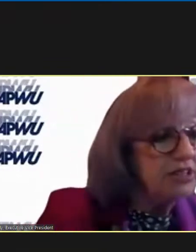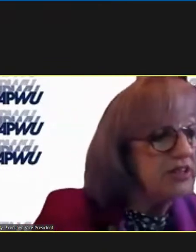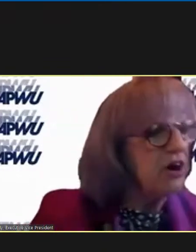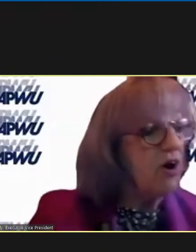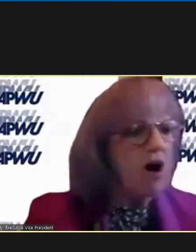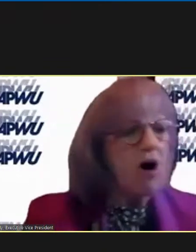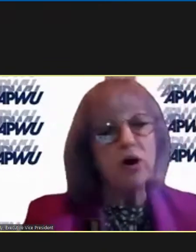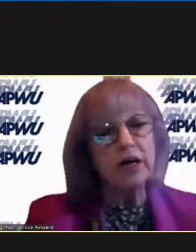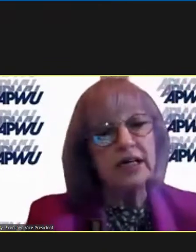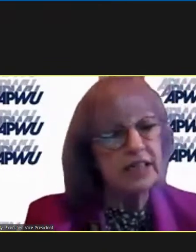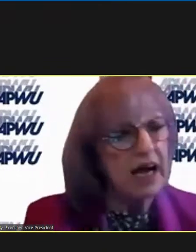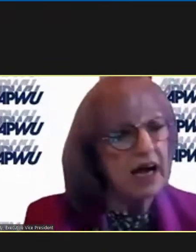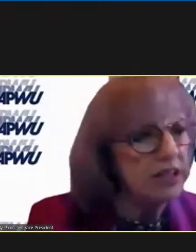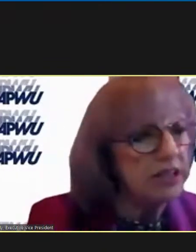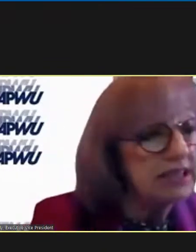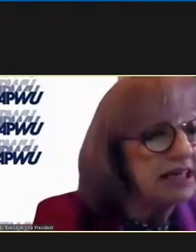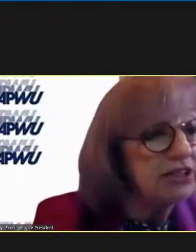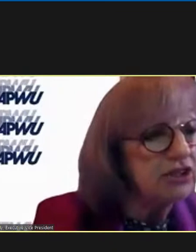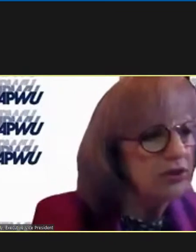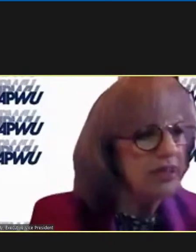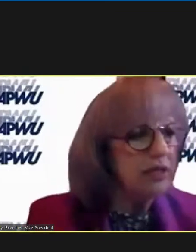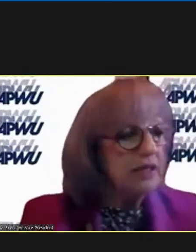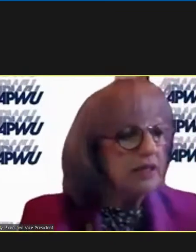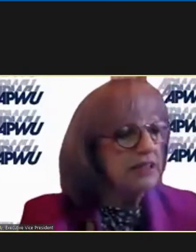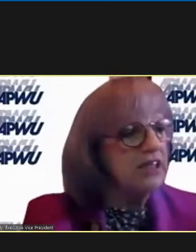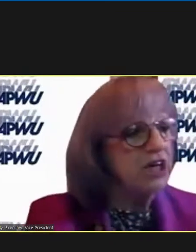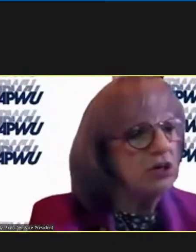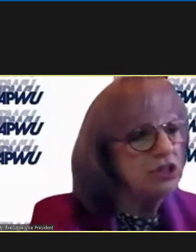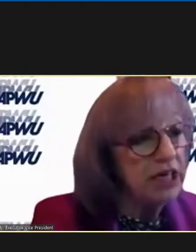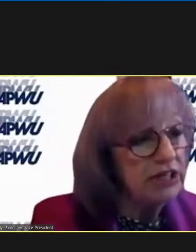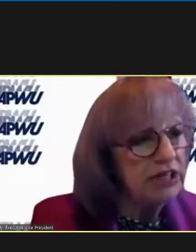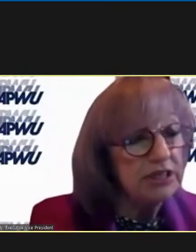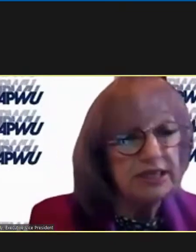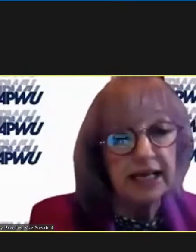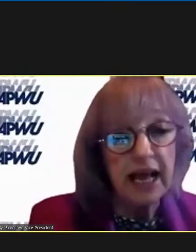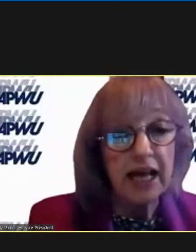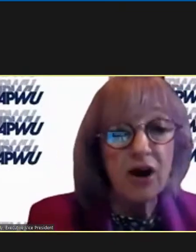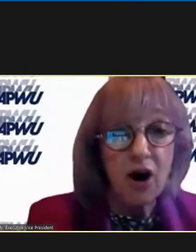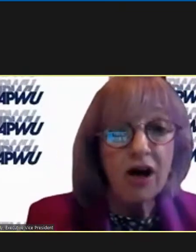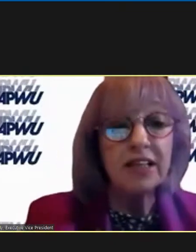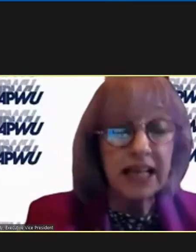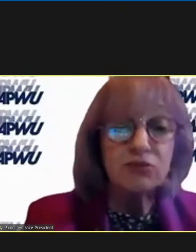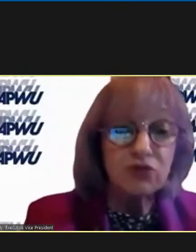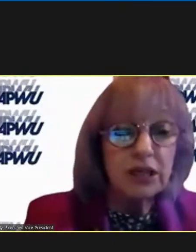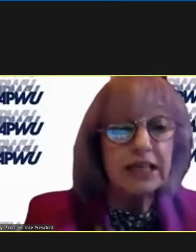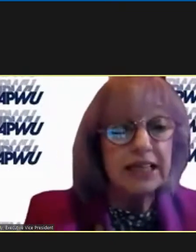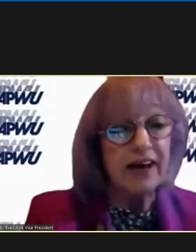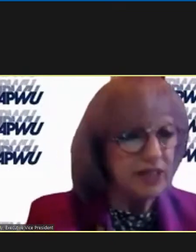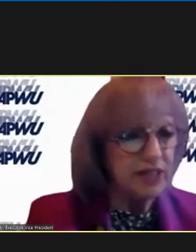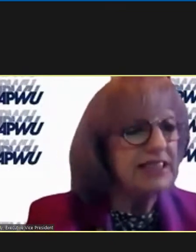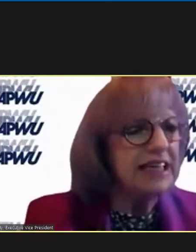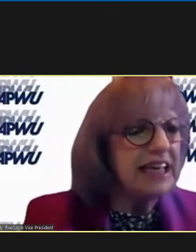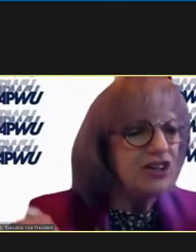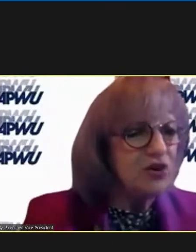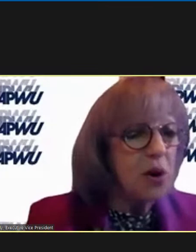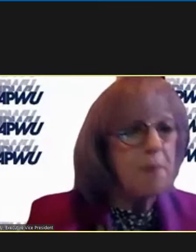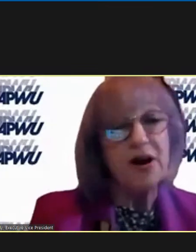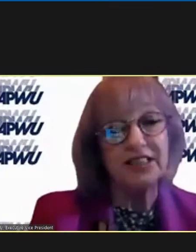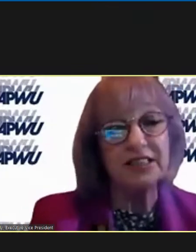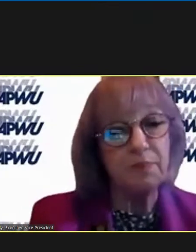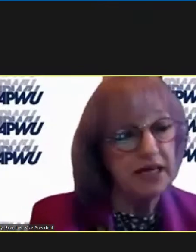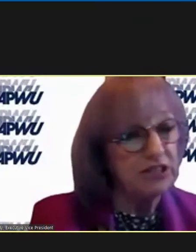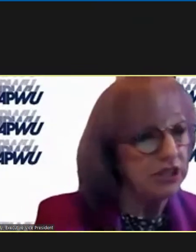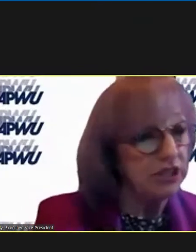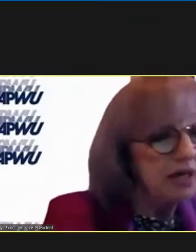staff so they're all working tirelessly during this negotiations and and all that's really left is to get